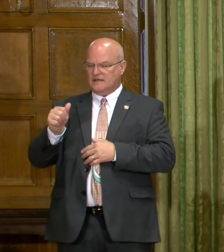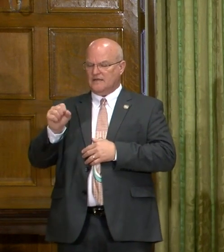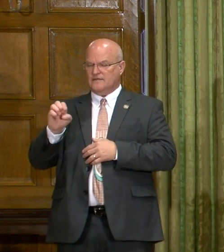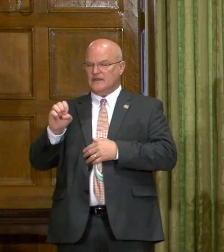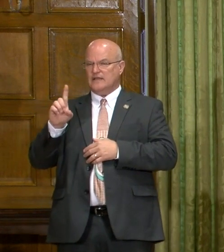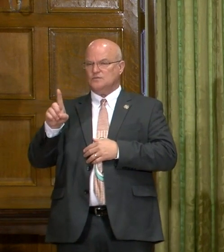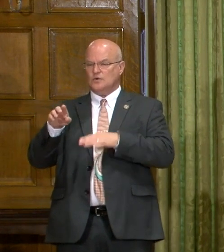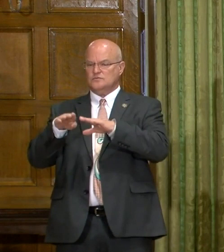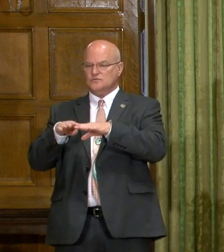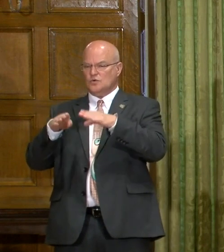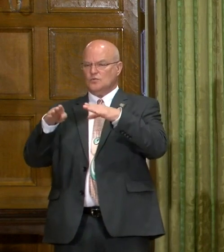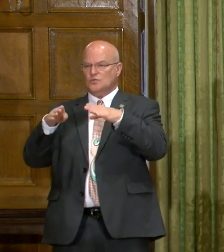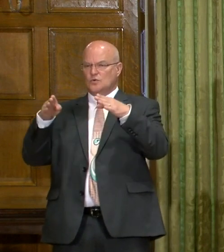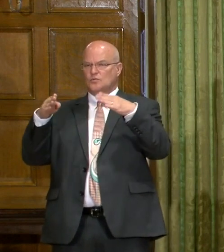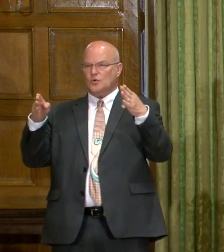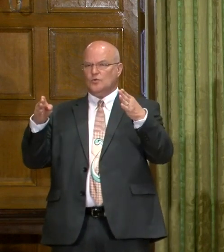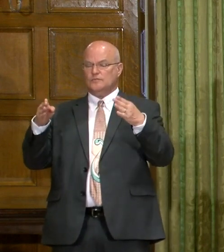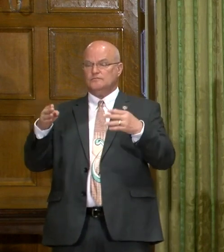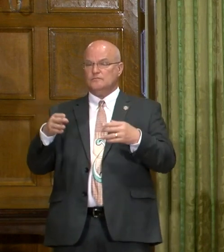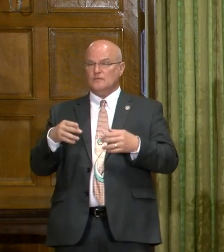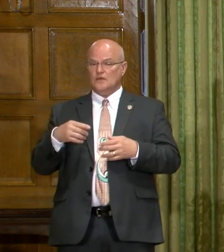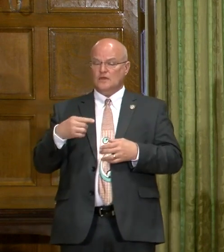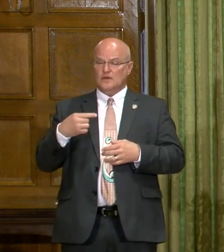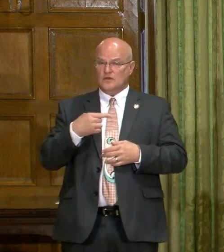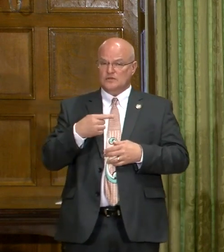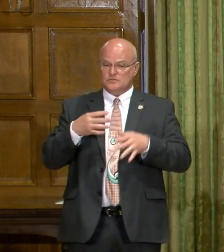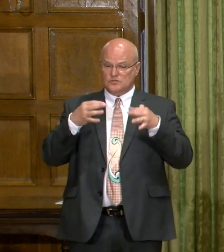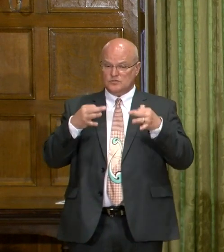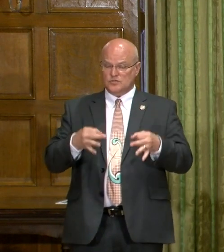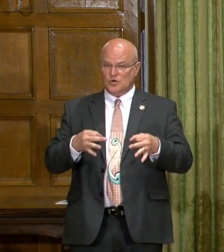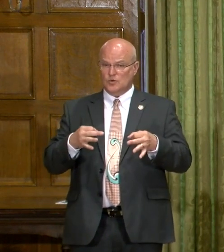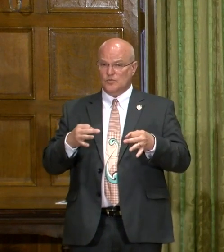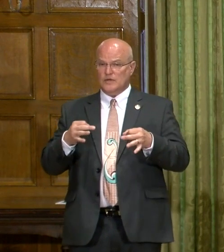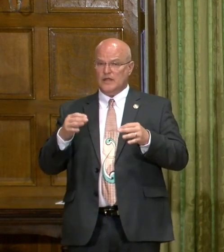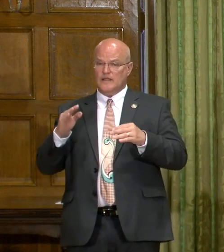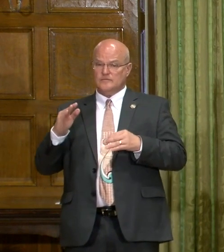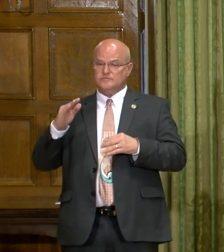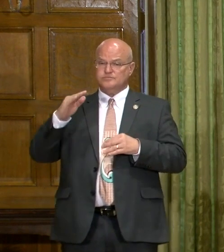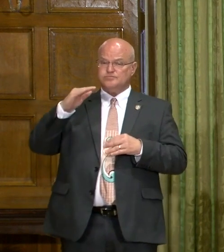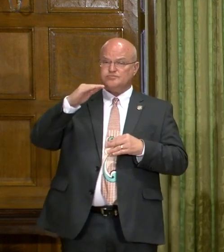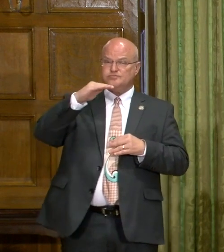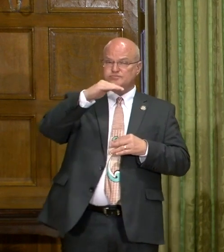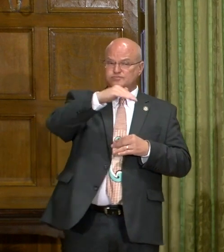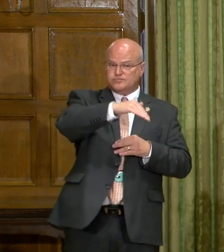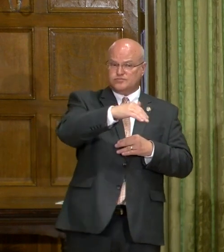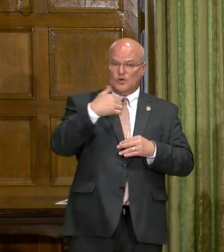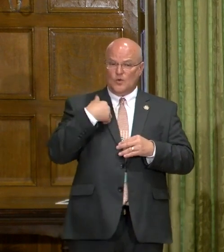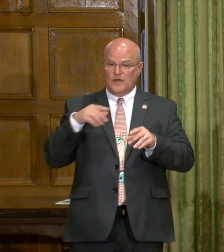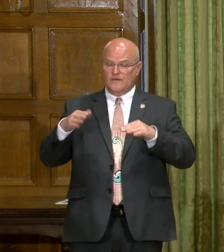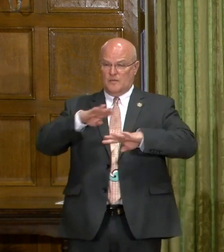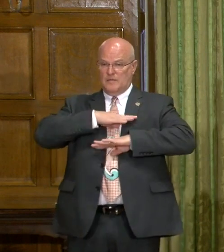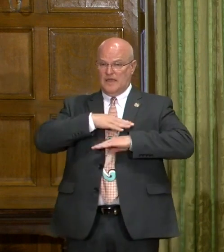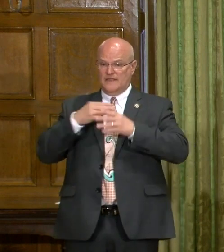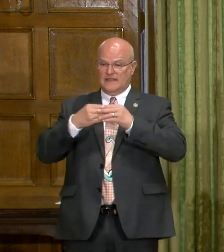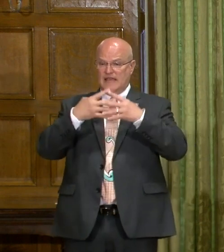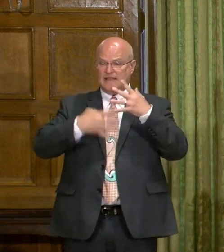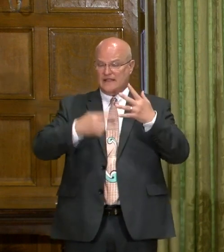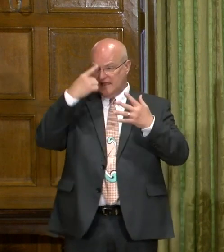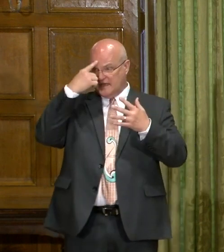Did did you determine that we, in terms of the trajectory of cases, that we met those guidelines or